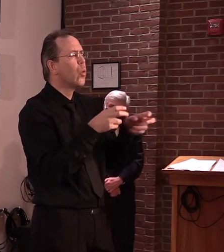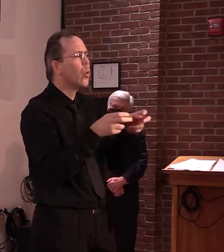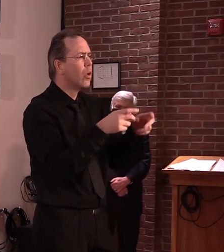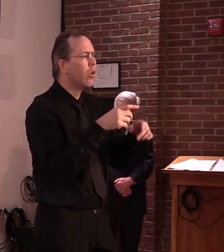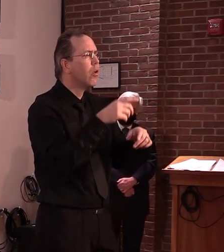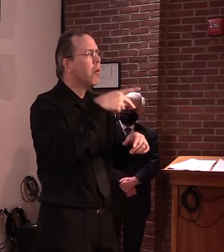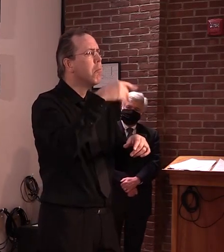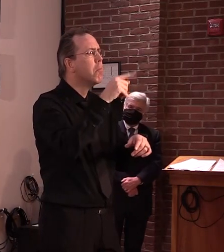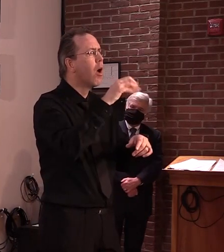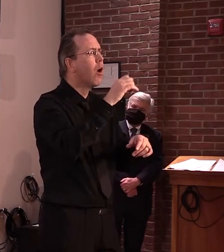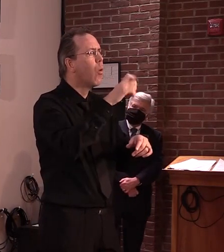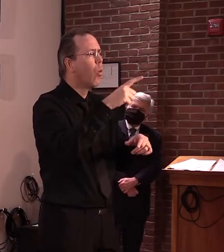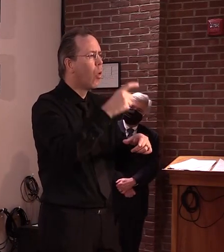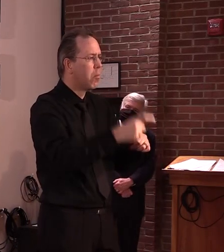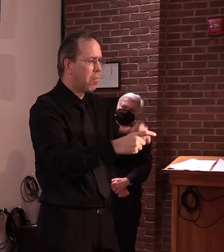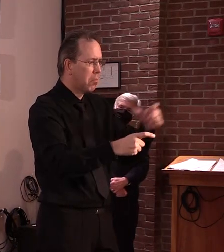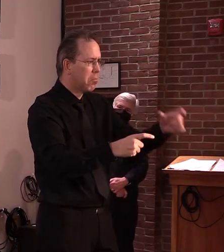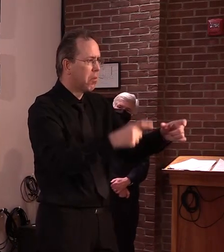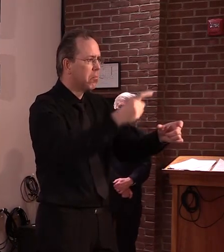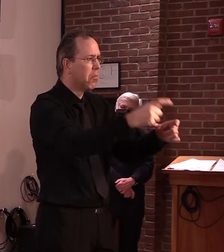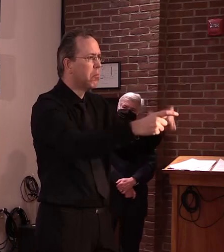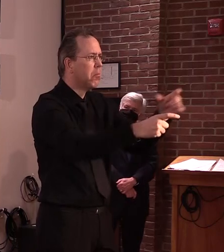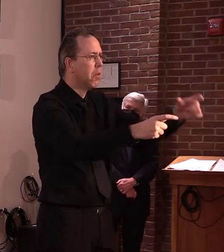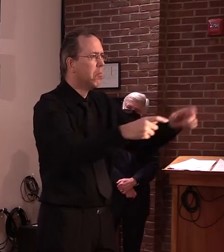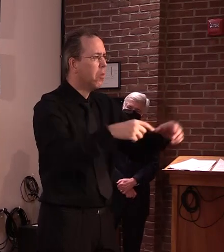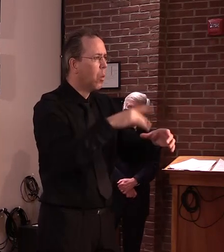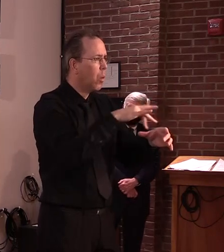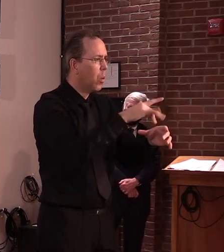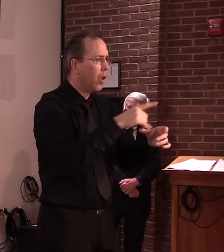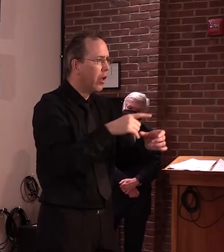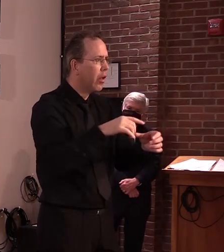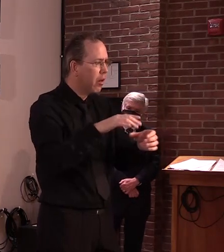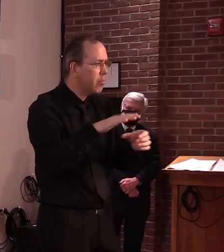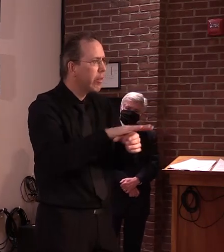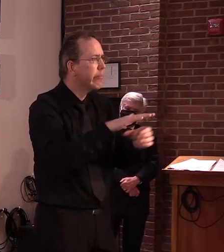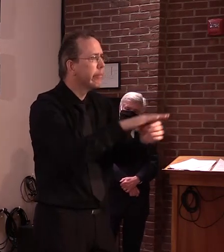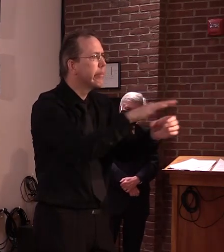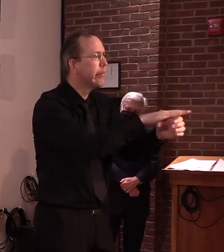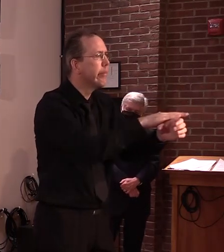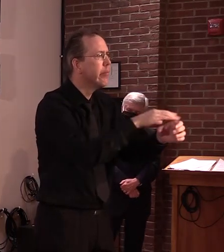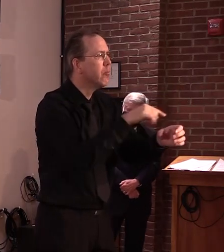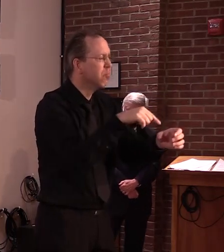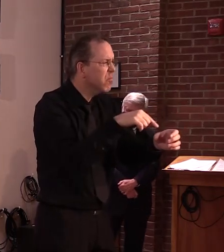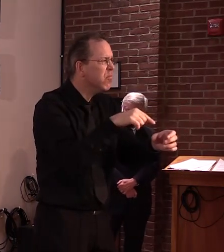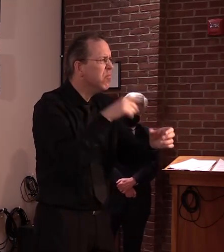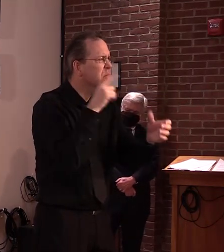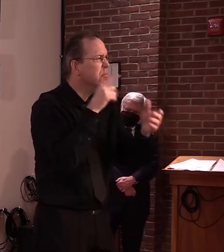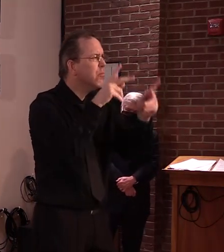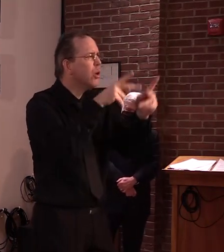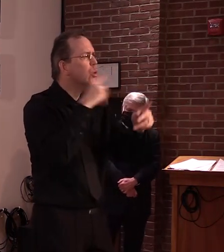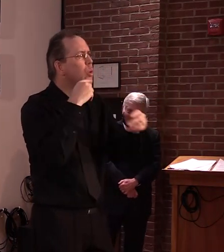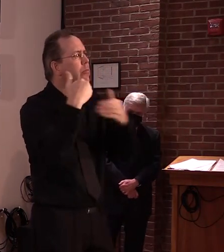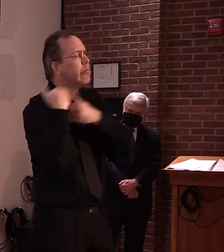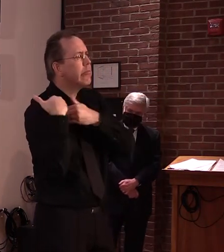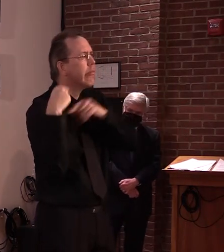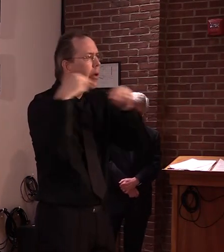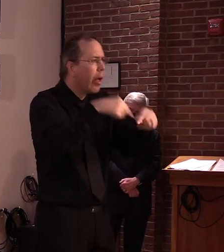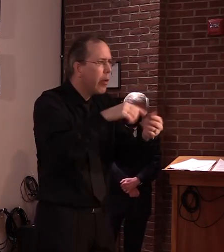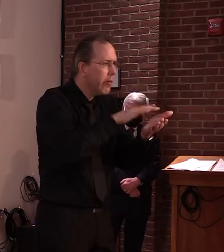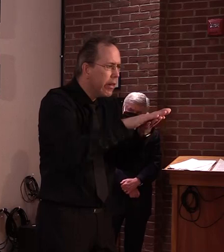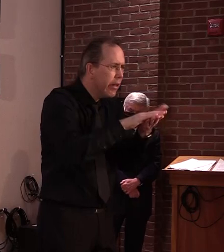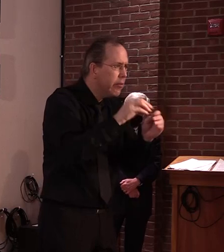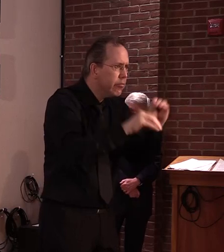Now, we haven't had a chance to verify this yet, but you've spoken many times about Vermont being surrounded by states where there are more infections than Vermont.